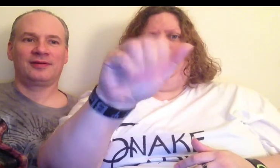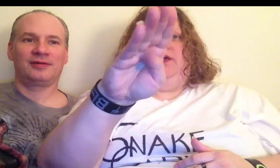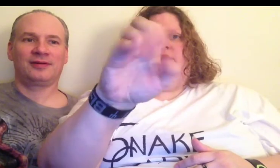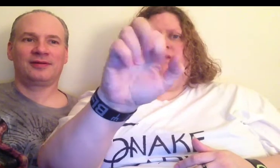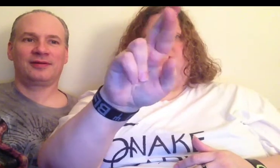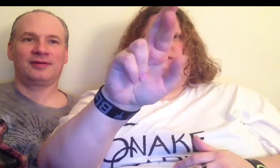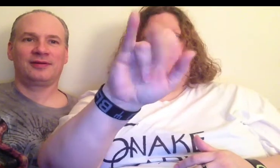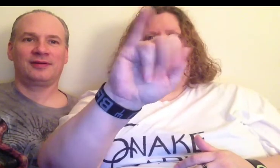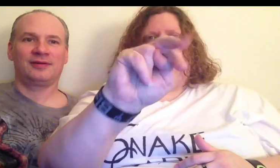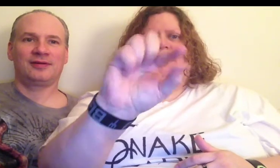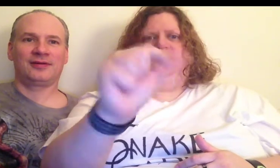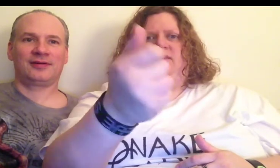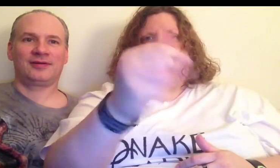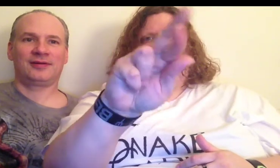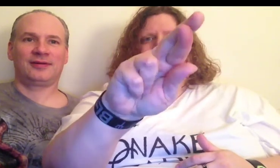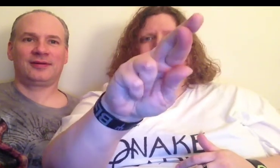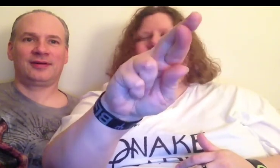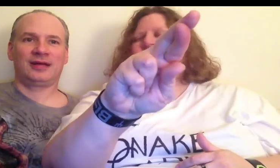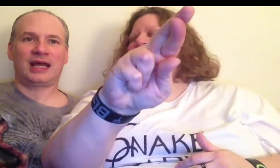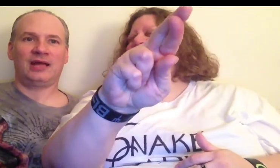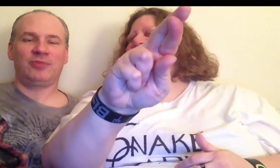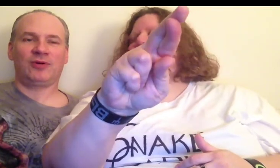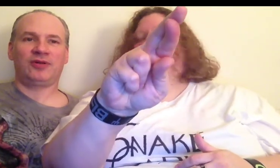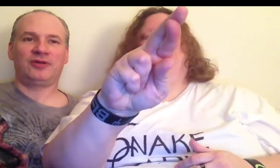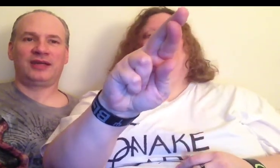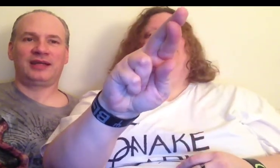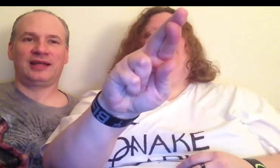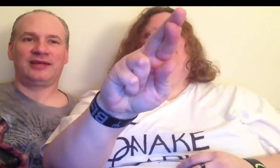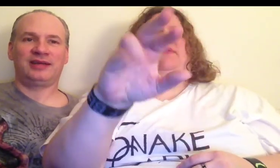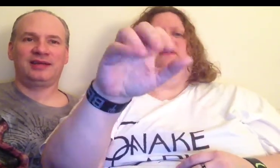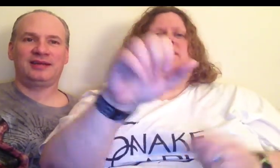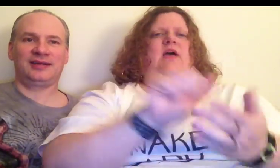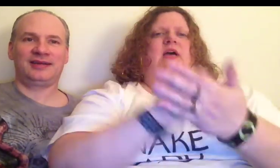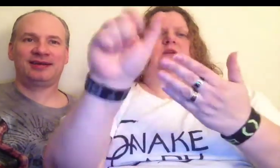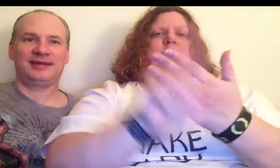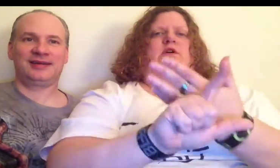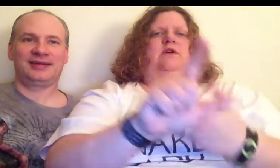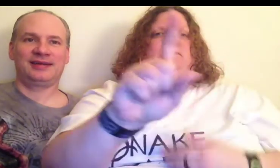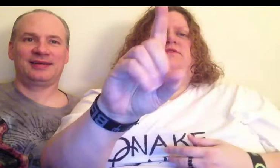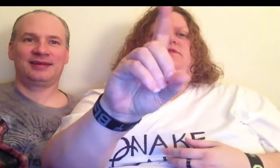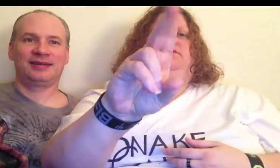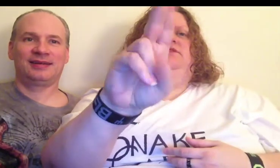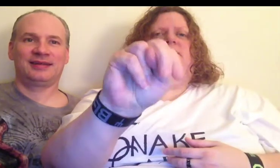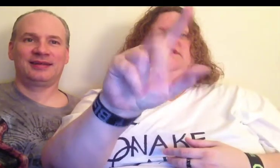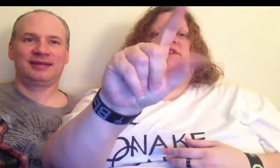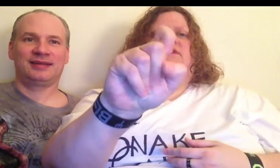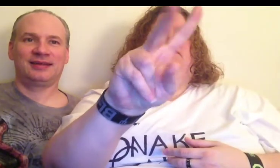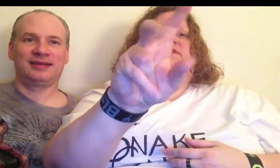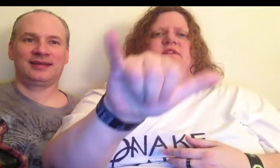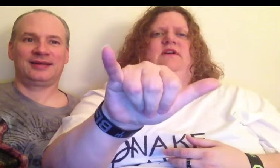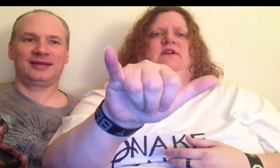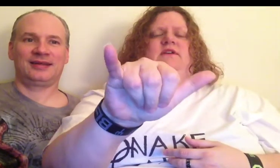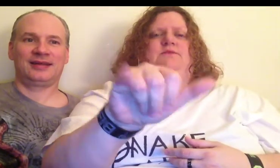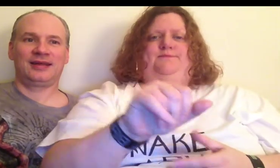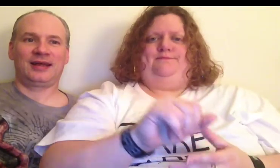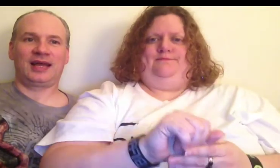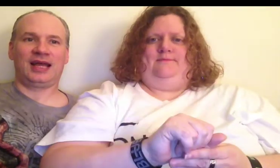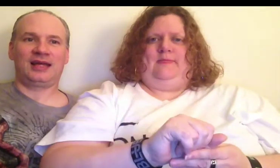April Dunleavy, and